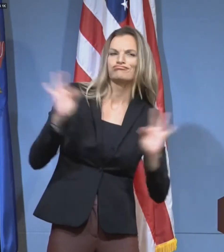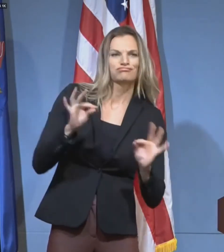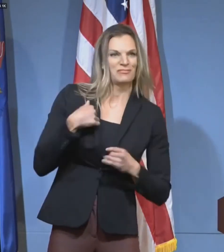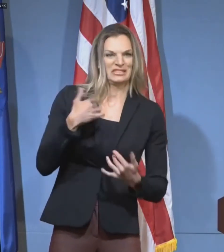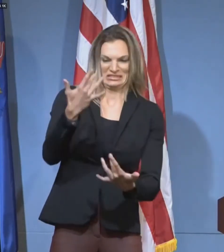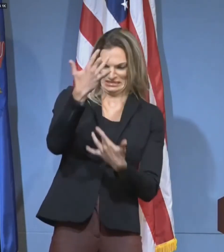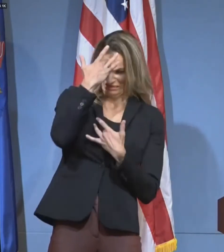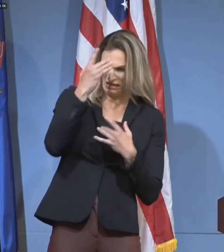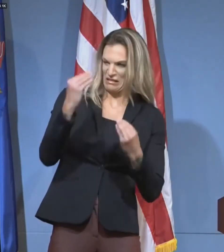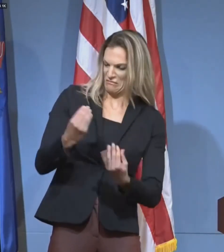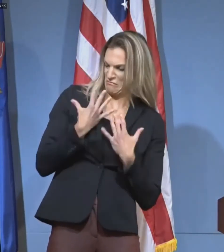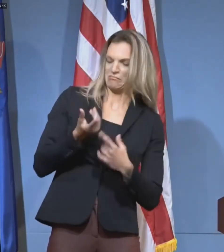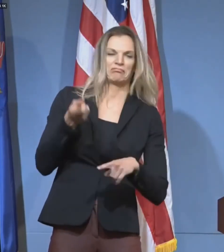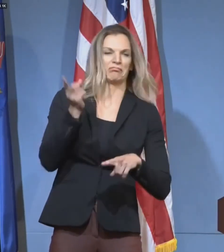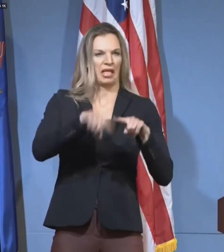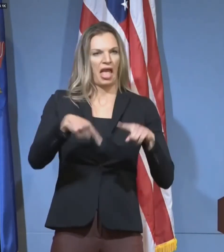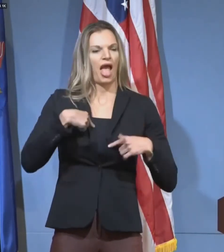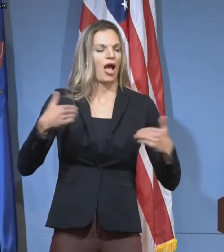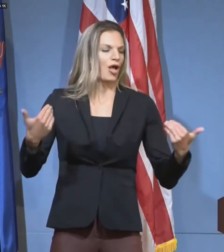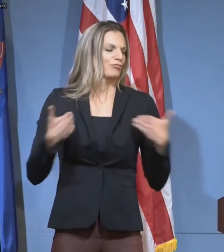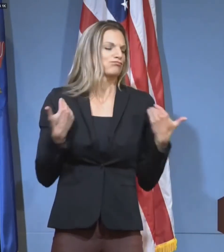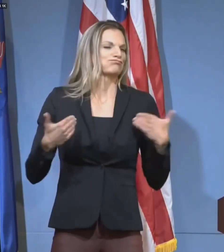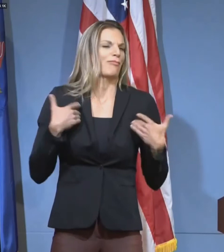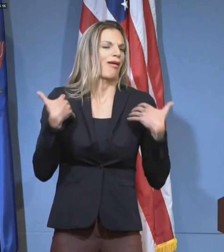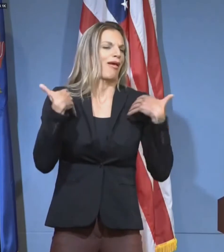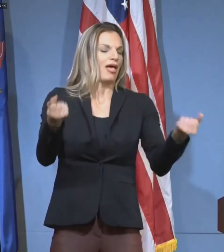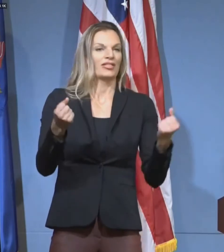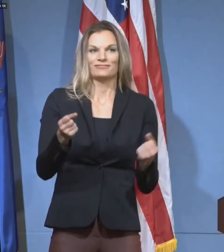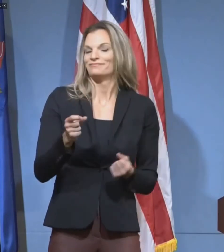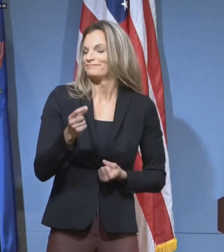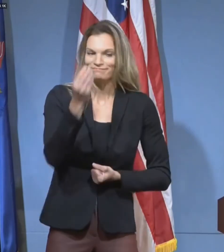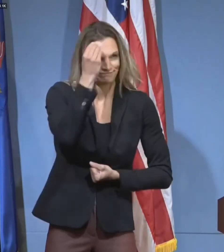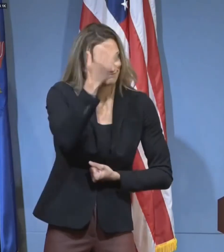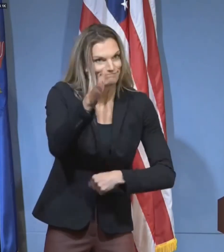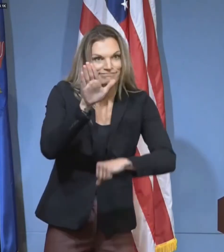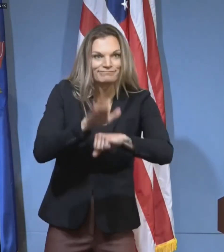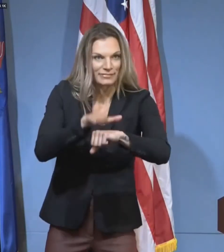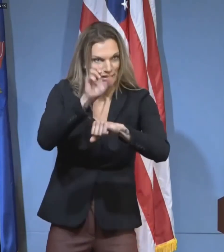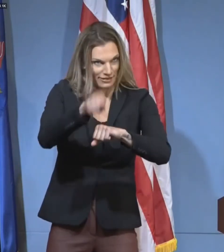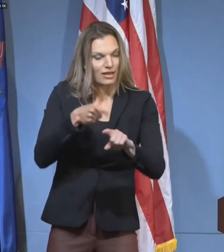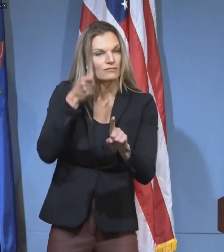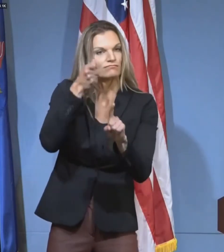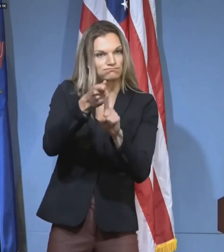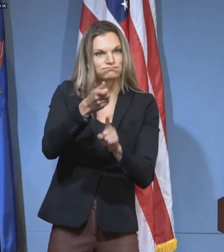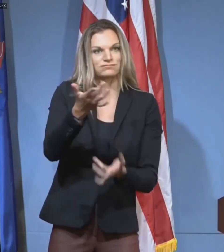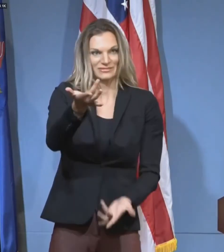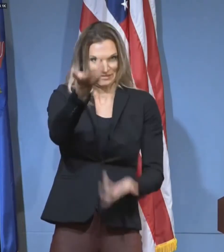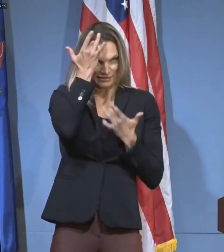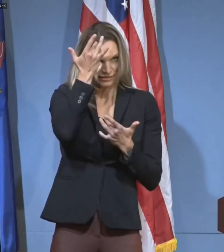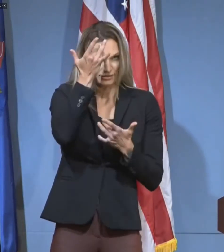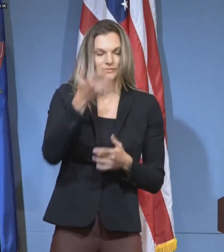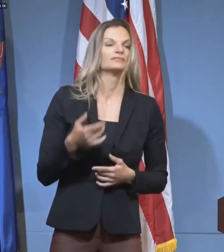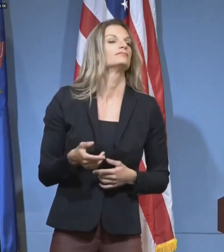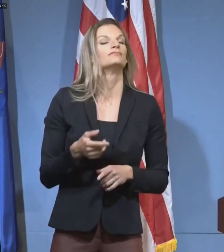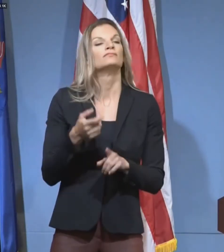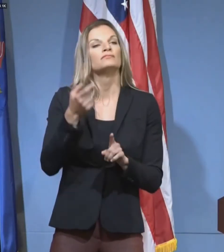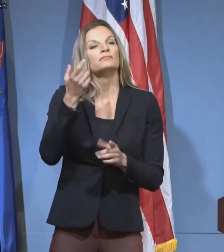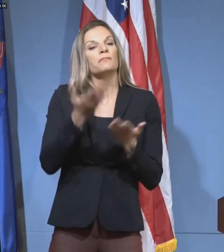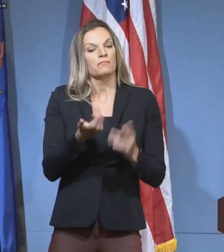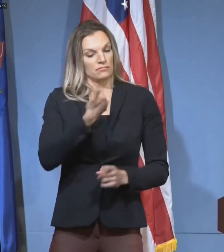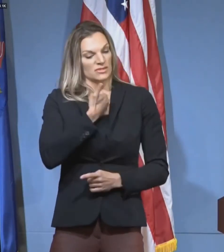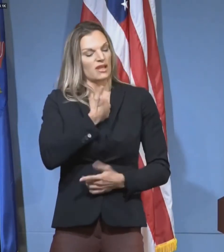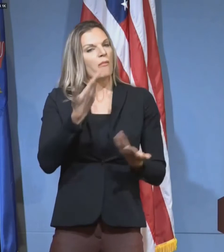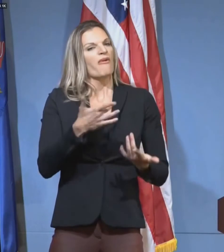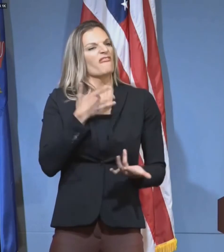others who are older, may have underlying medical conditions, or are likely to get very ill from the disease, but young people themselves can